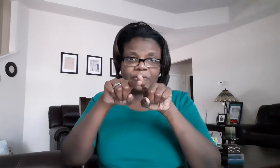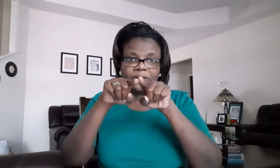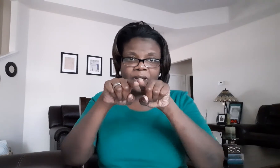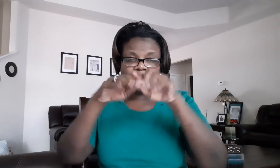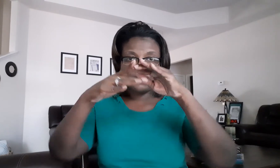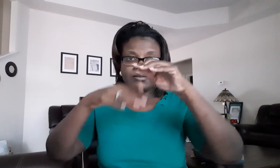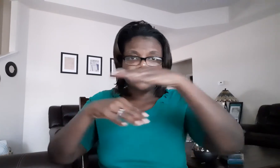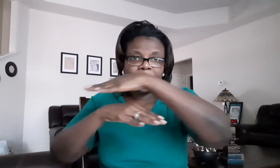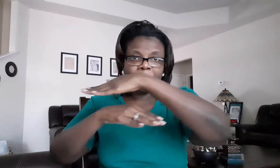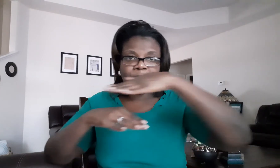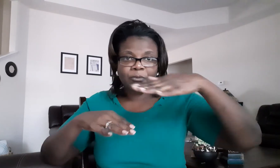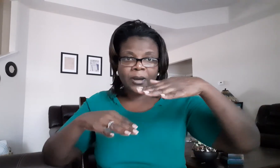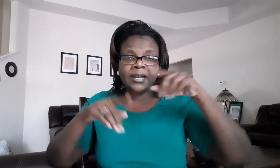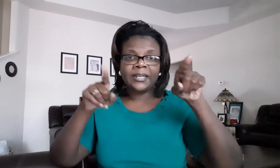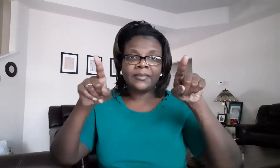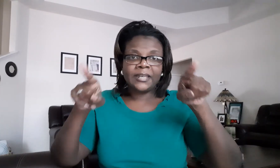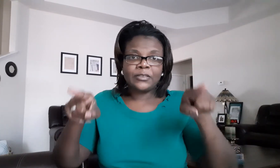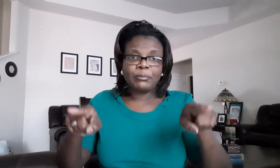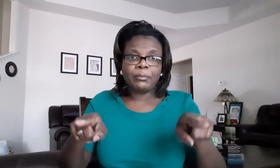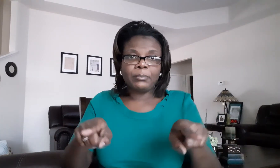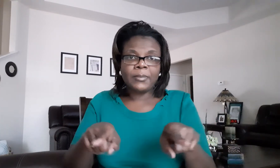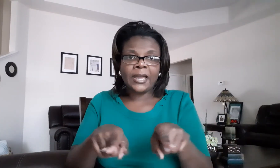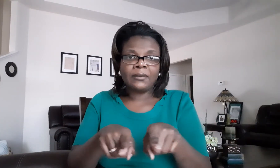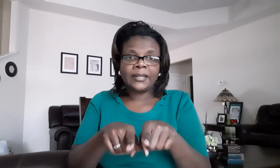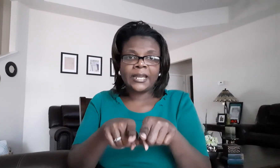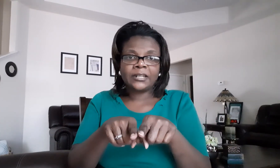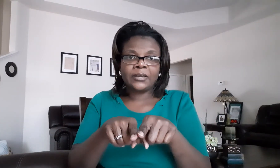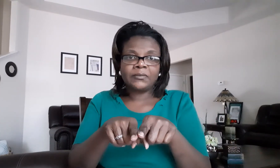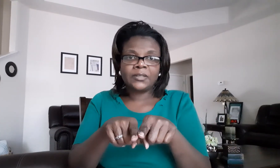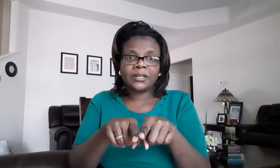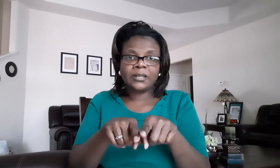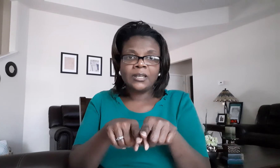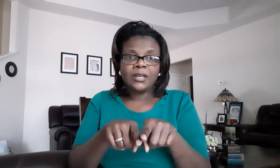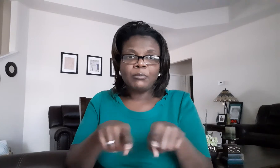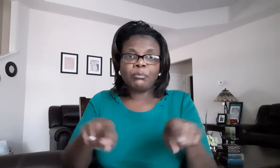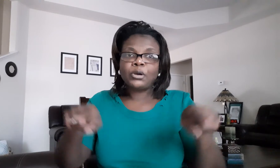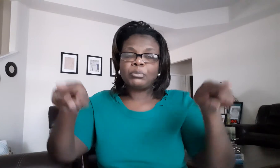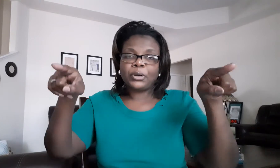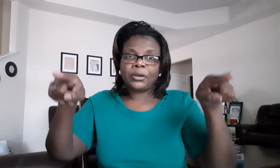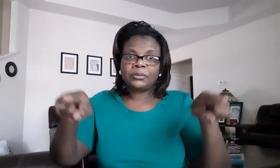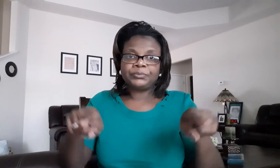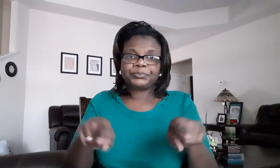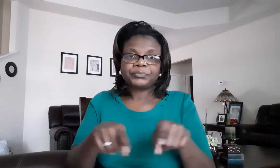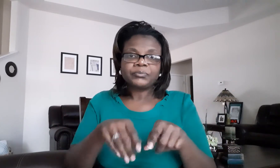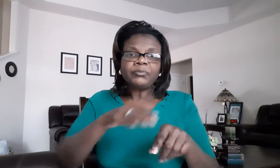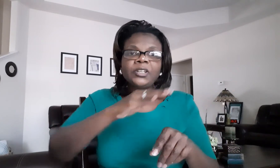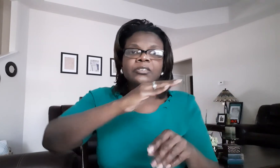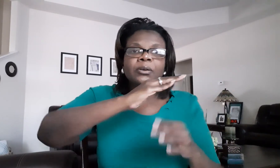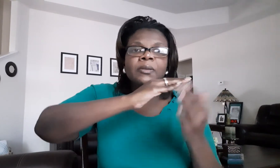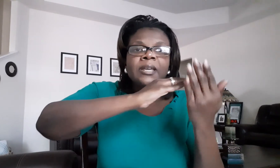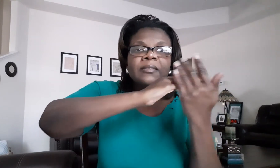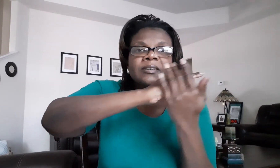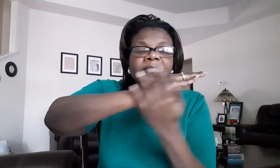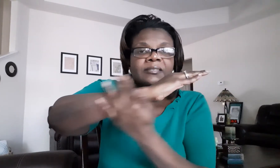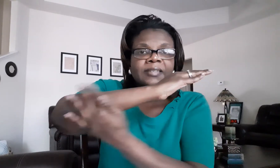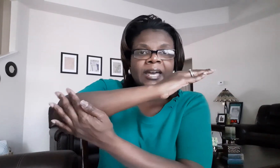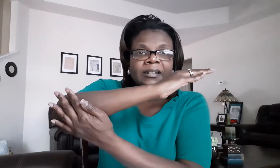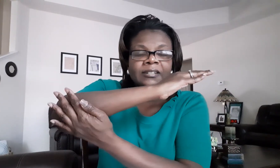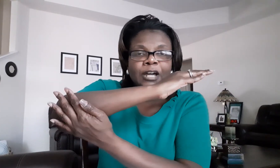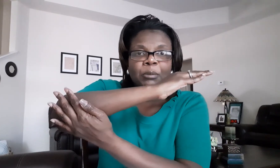it's across the top right and then the outline of the bowl part so this is that the top